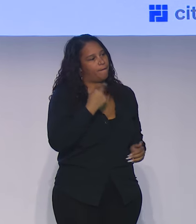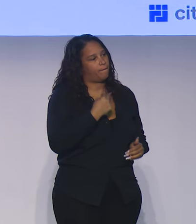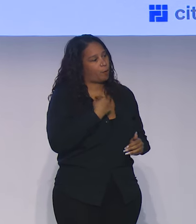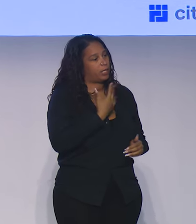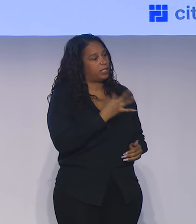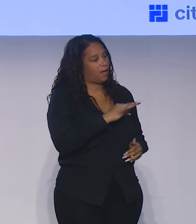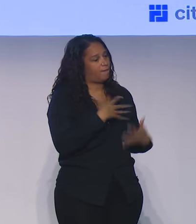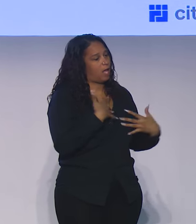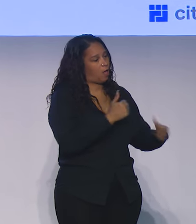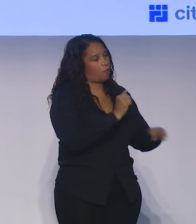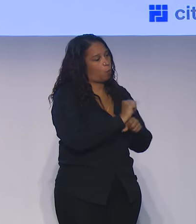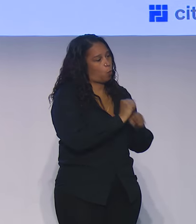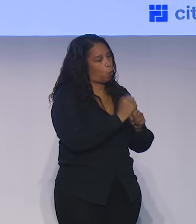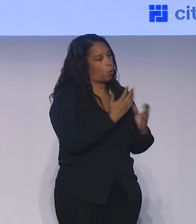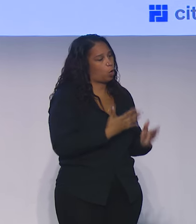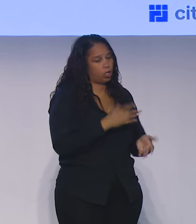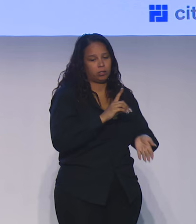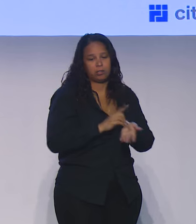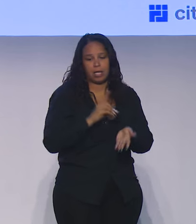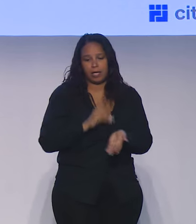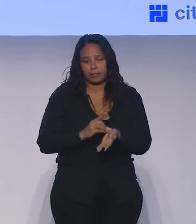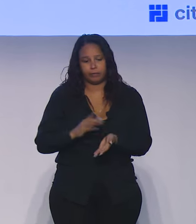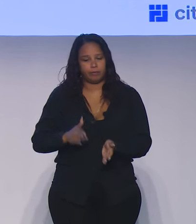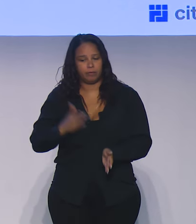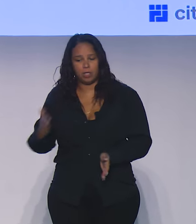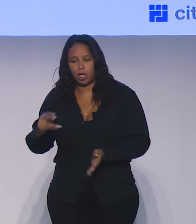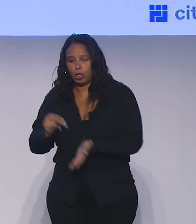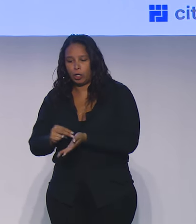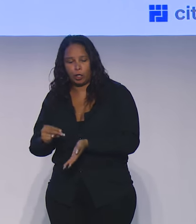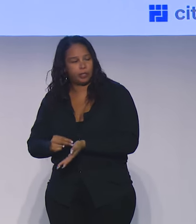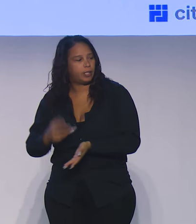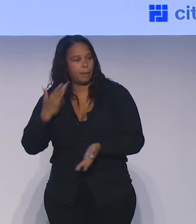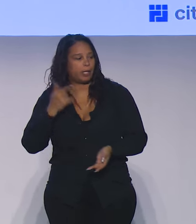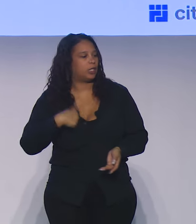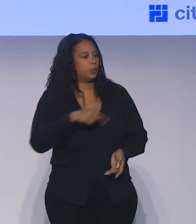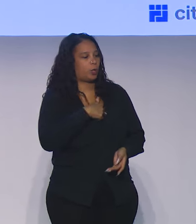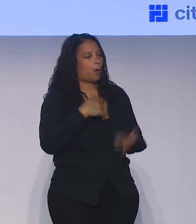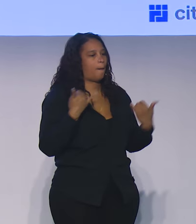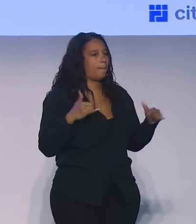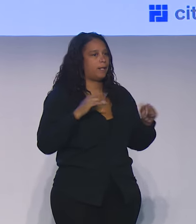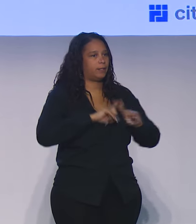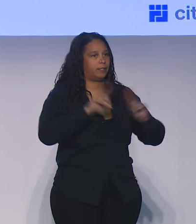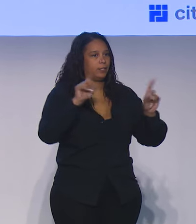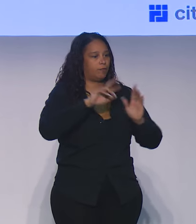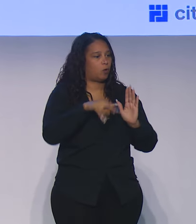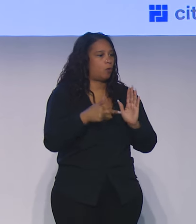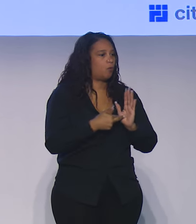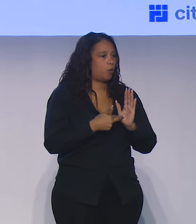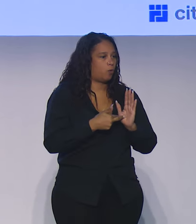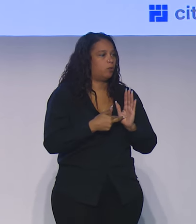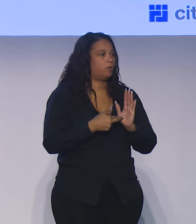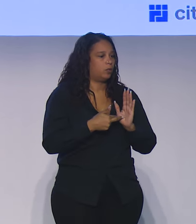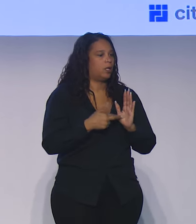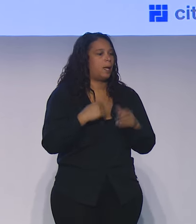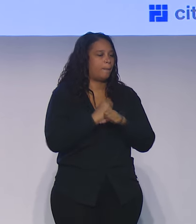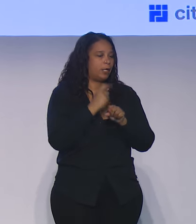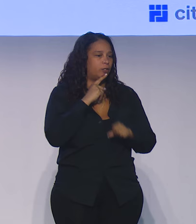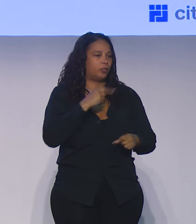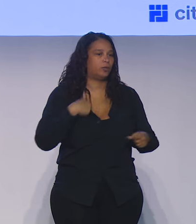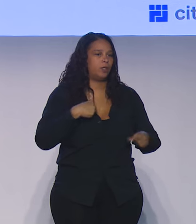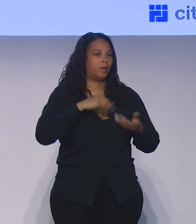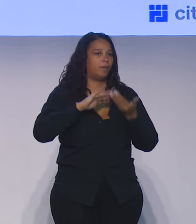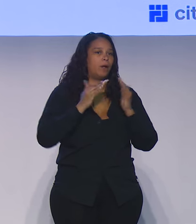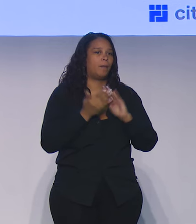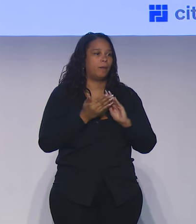social worker, alongside a physician, alongside a nurse, because we each play a very different role and each is integral in making sure that our community and our